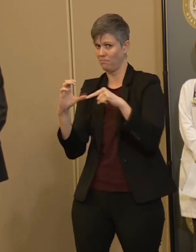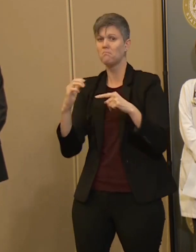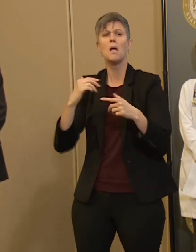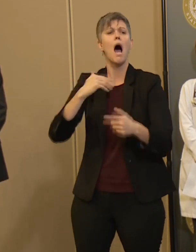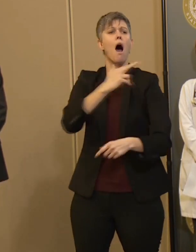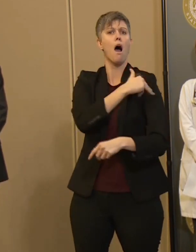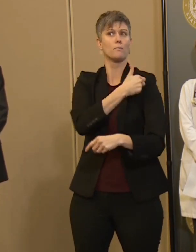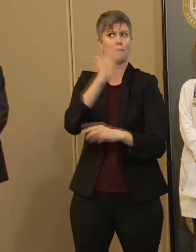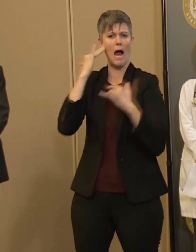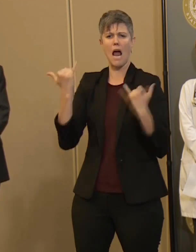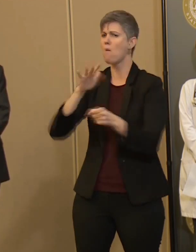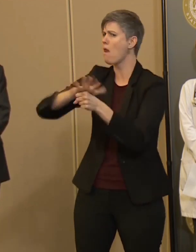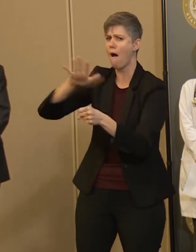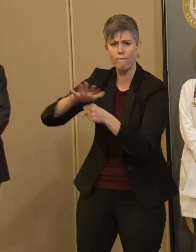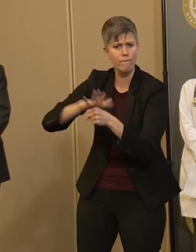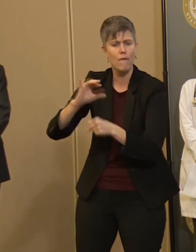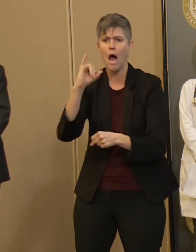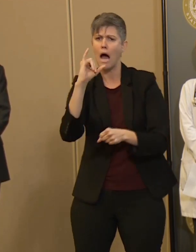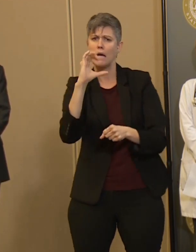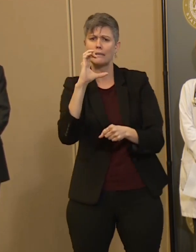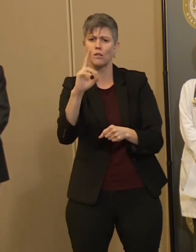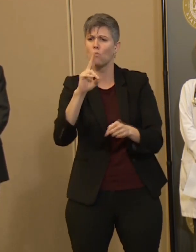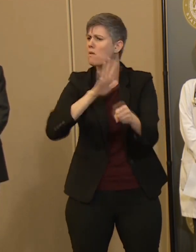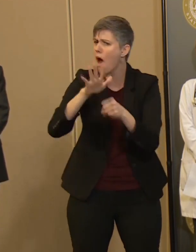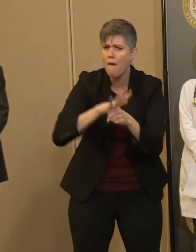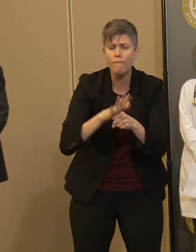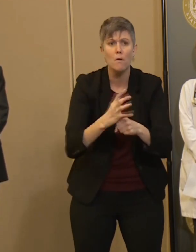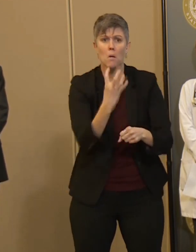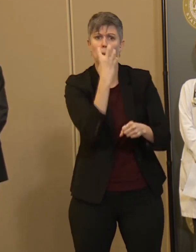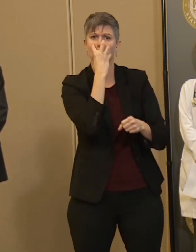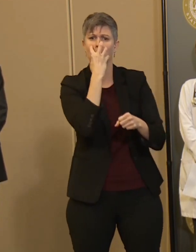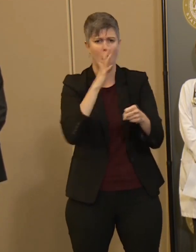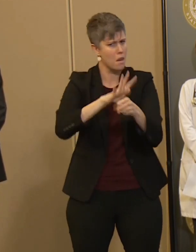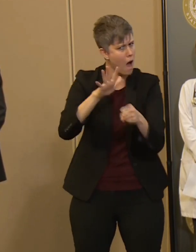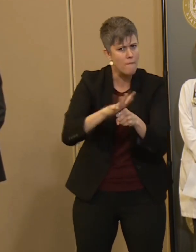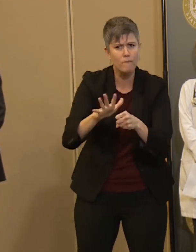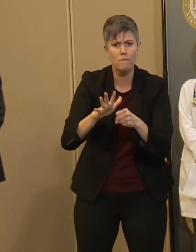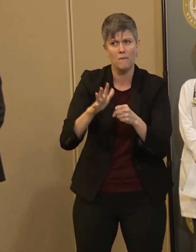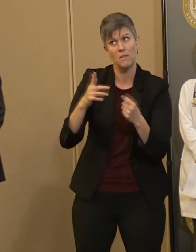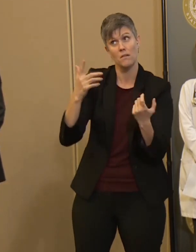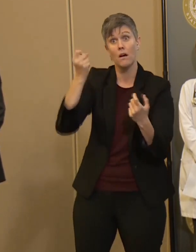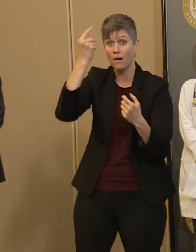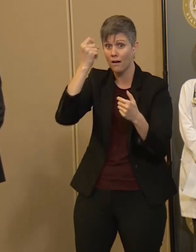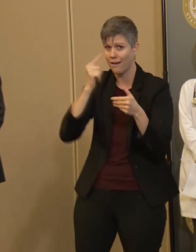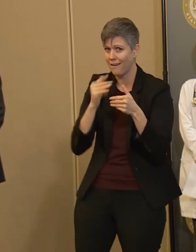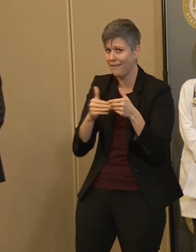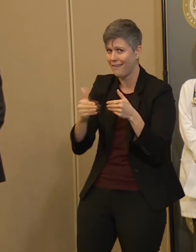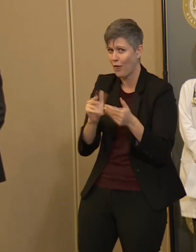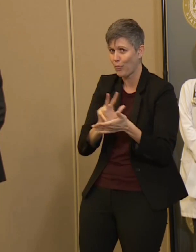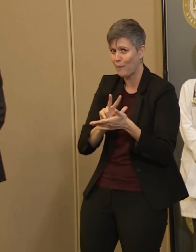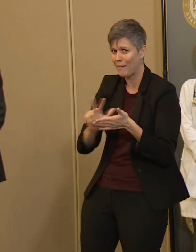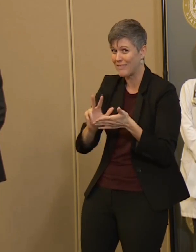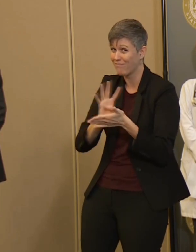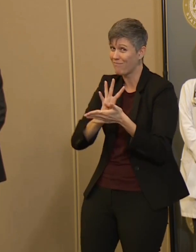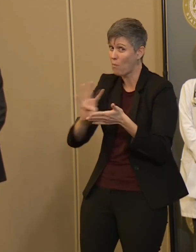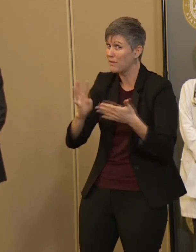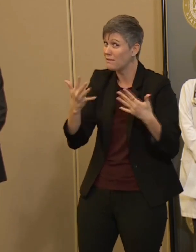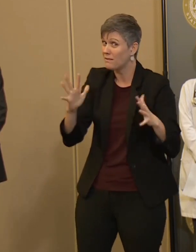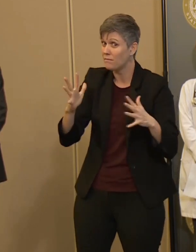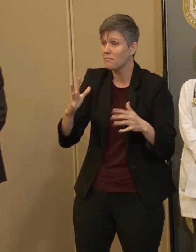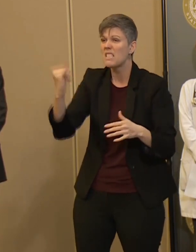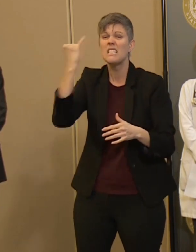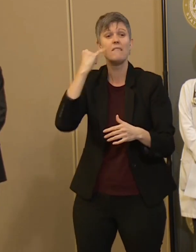ICU beds, we have enough ventilators to get us through the next three to four weeks. But if we don't take action today,